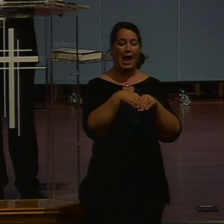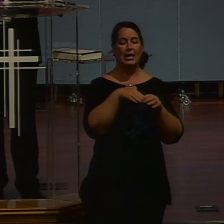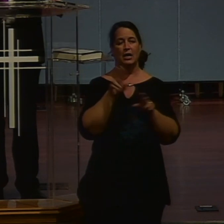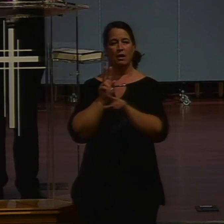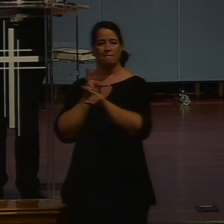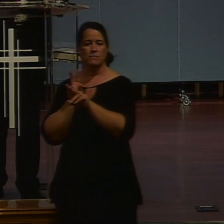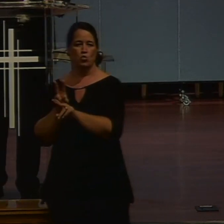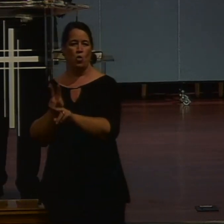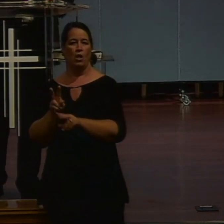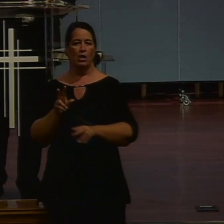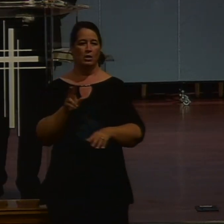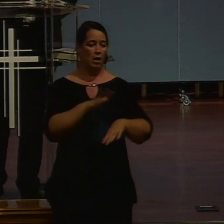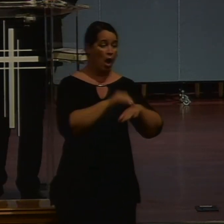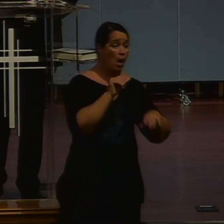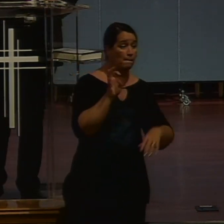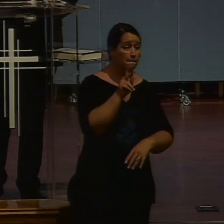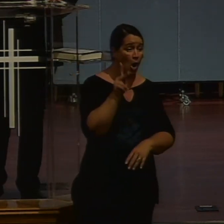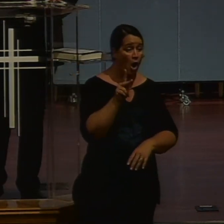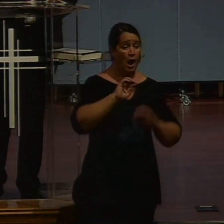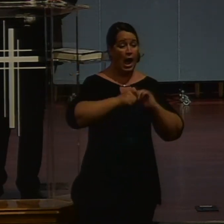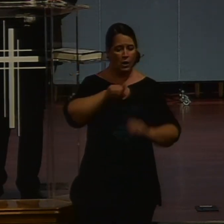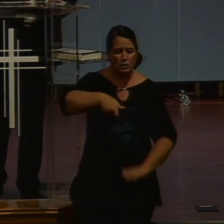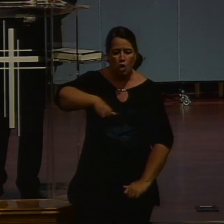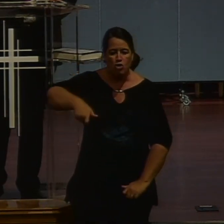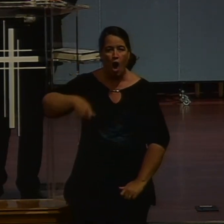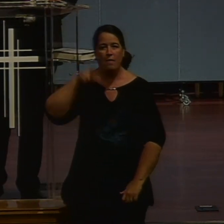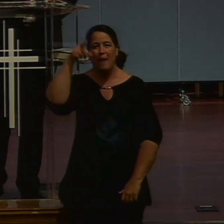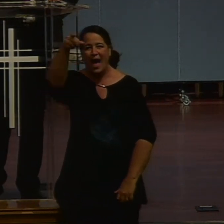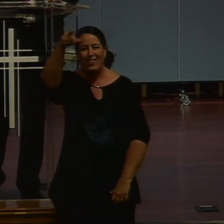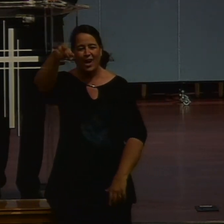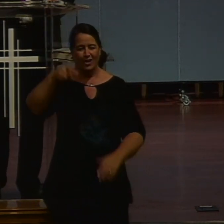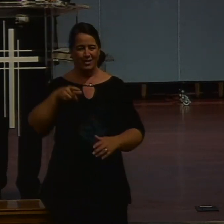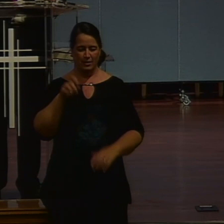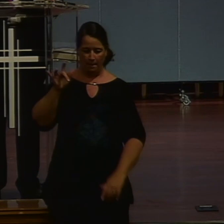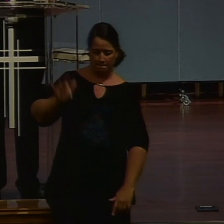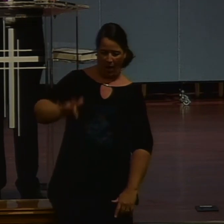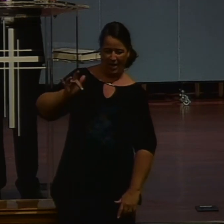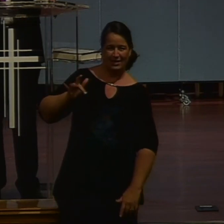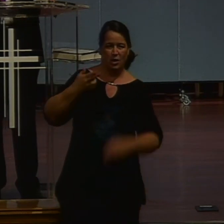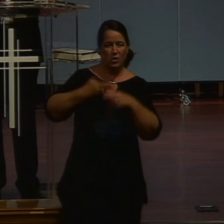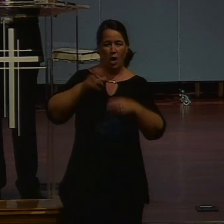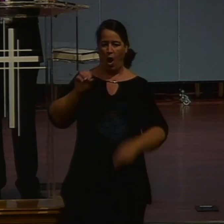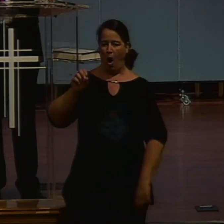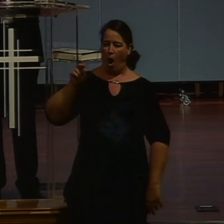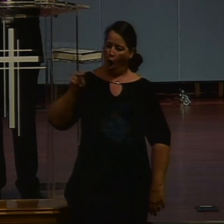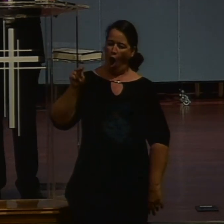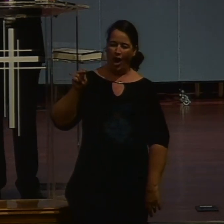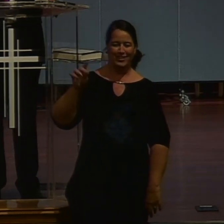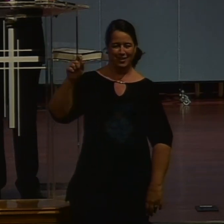small funeral. You know. I'll call Pastor Mark. Say. Now. How do I turn on. The soundboard again. He said. There's a button. It's called. On.